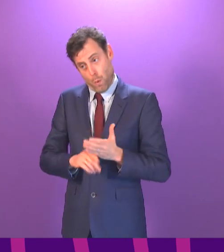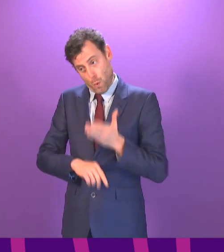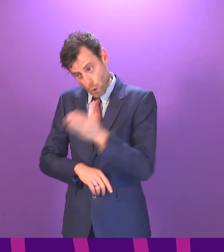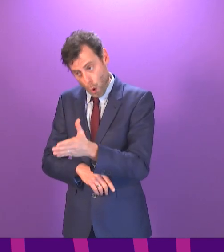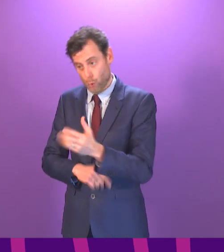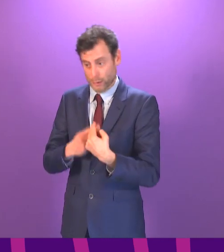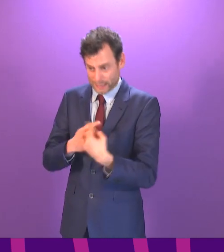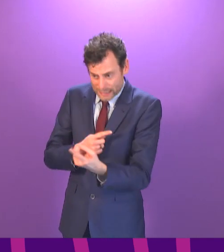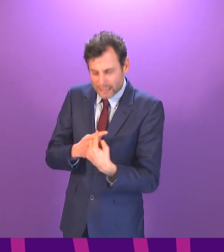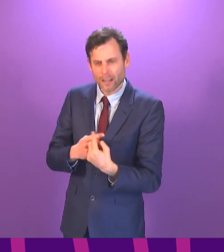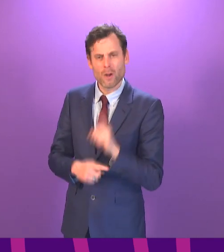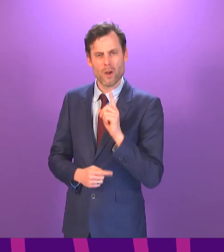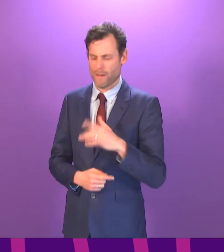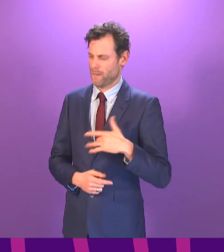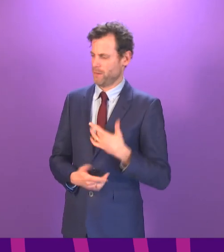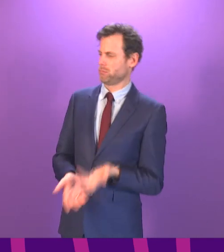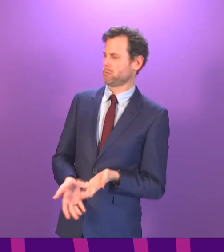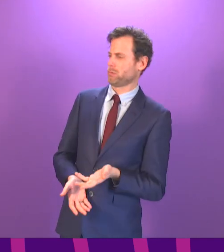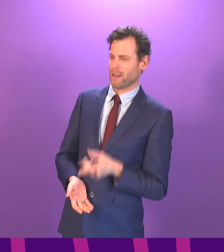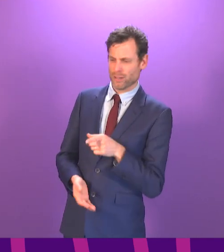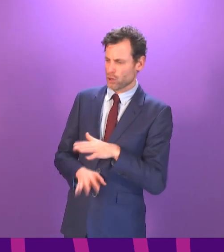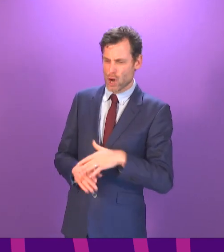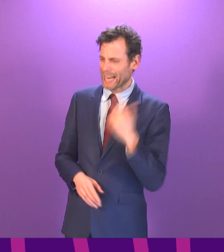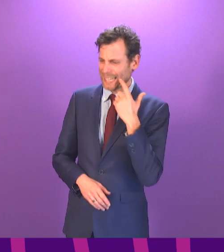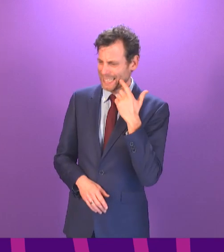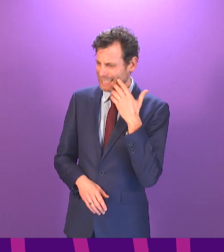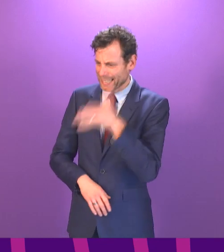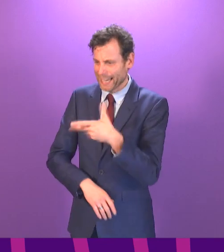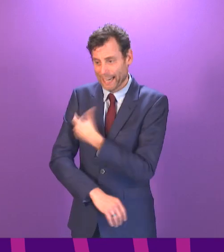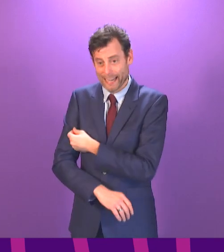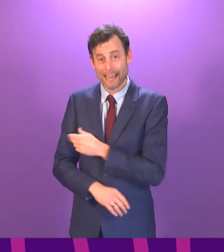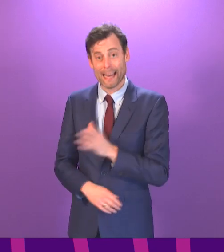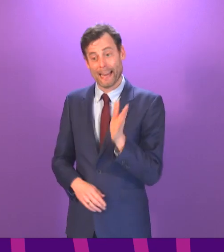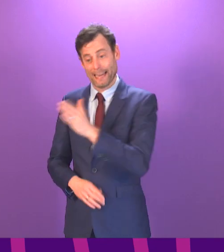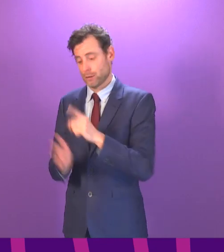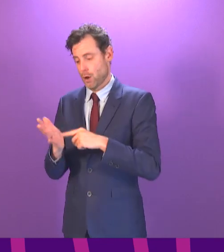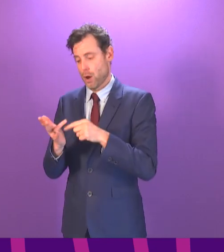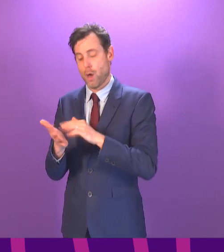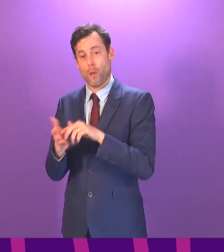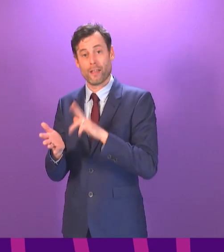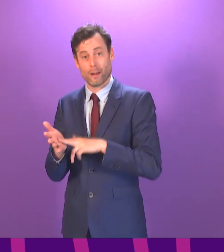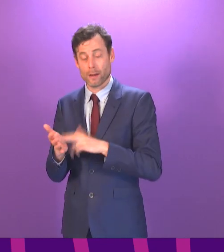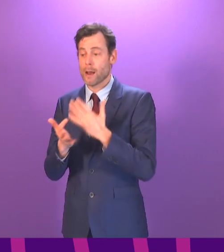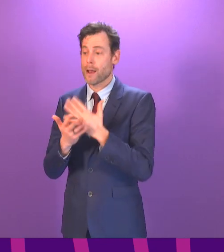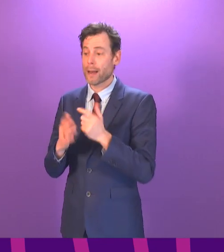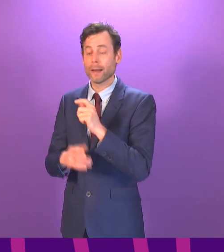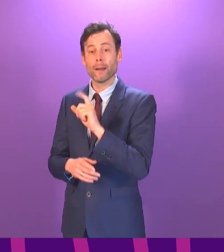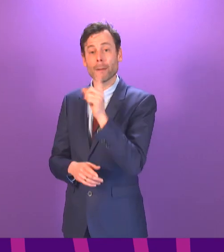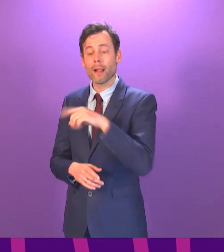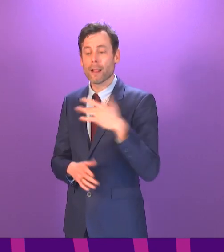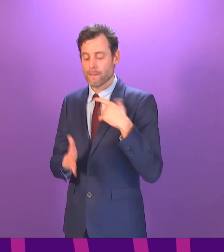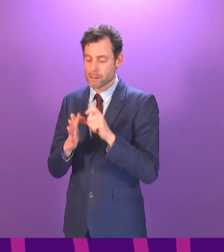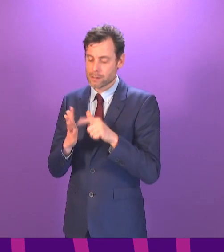asked to go to are rather more than the First Minister appears to believe. In East Lothian, many constituents who live in Dunbar or North Berwick